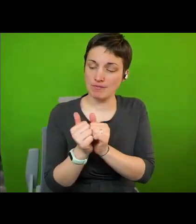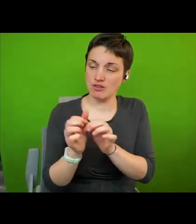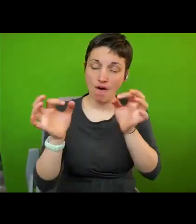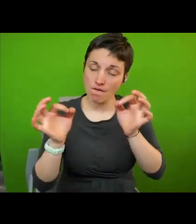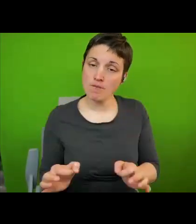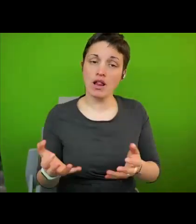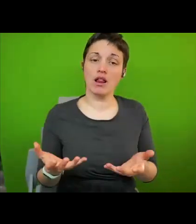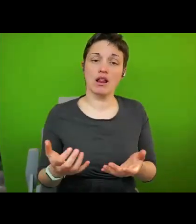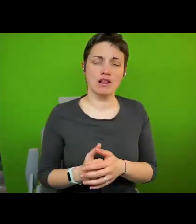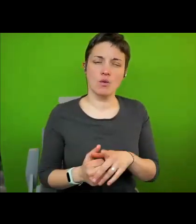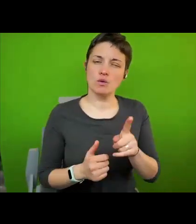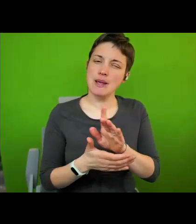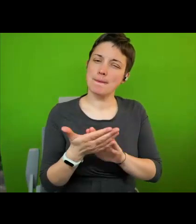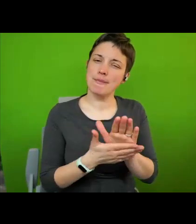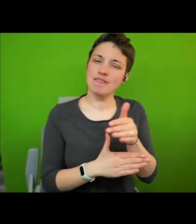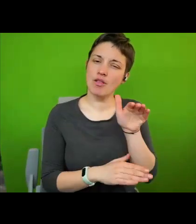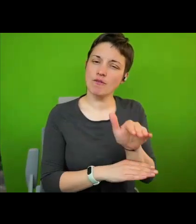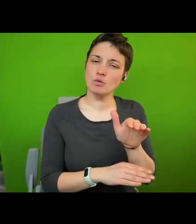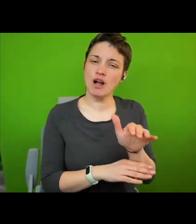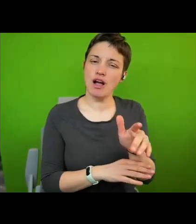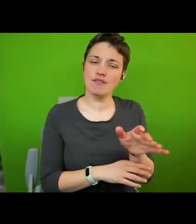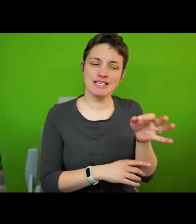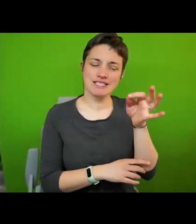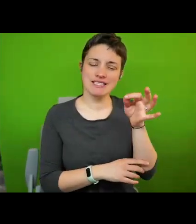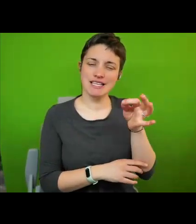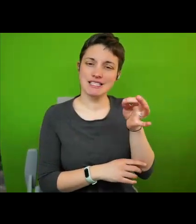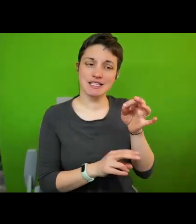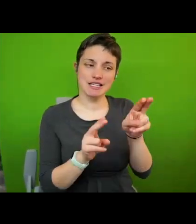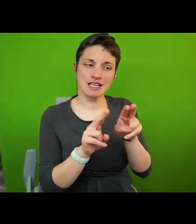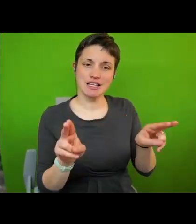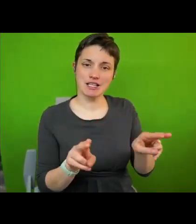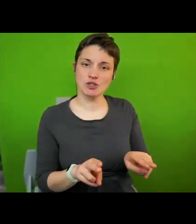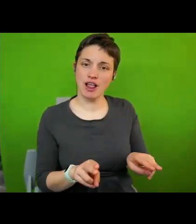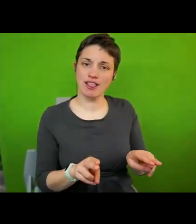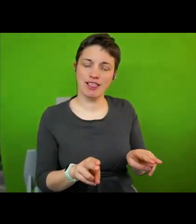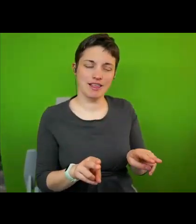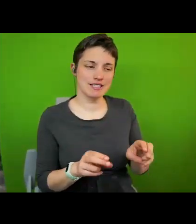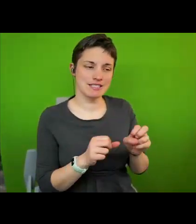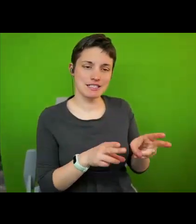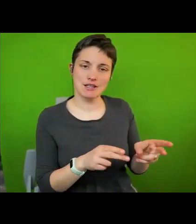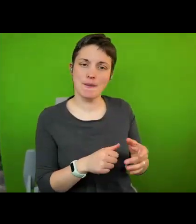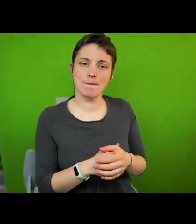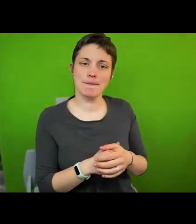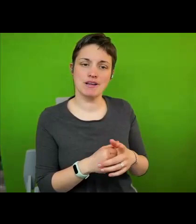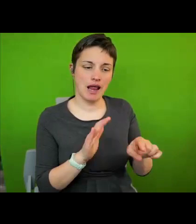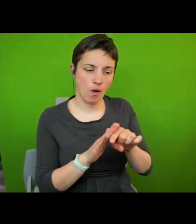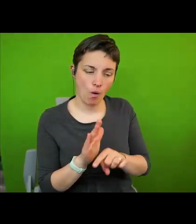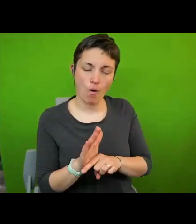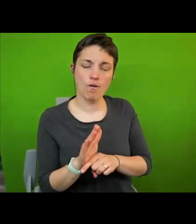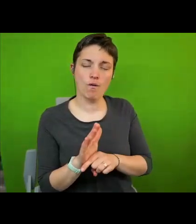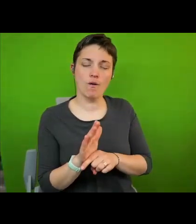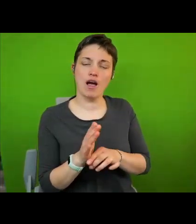for the future of cities in the international system in international law and in international relations